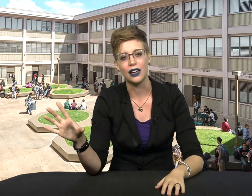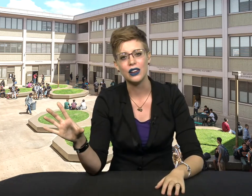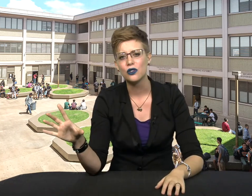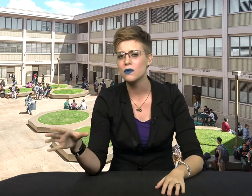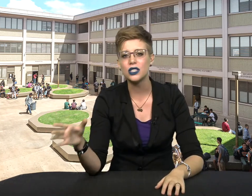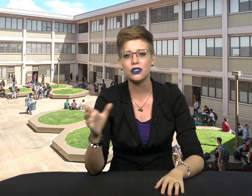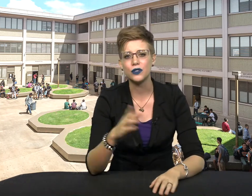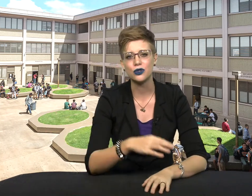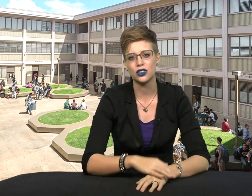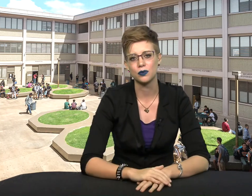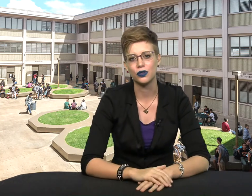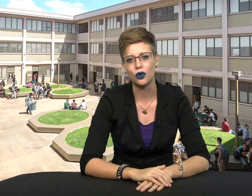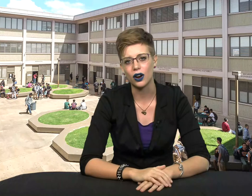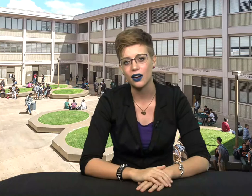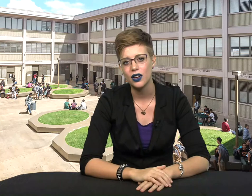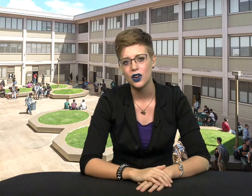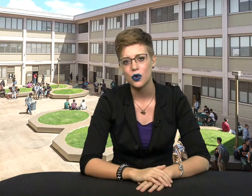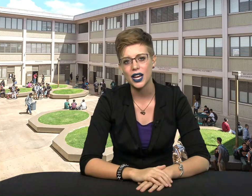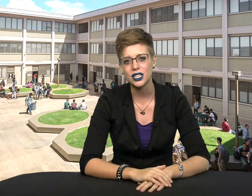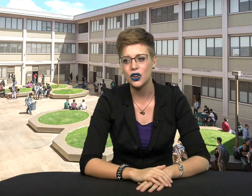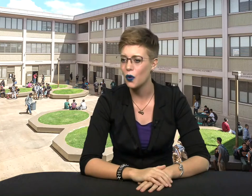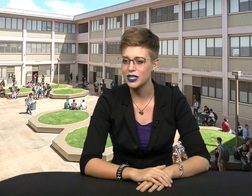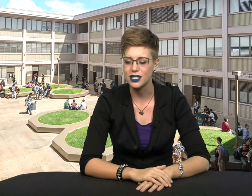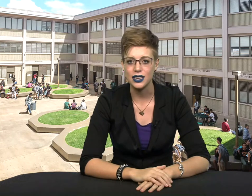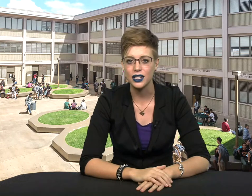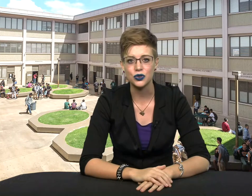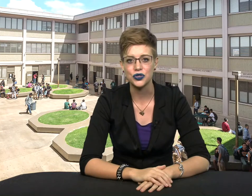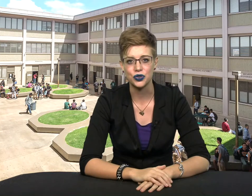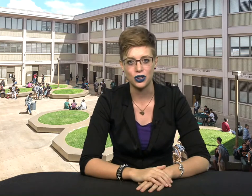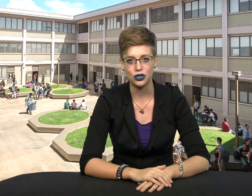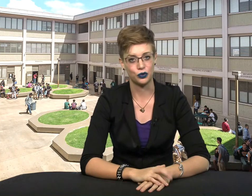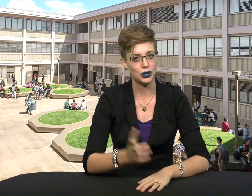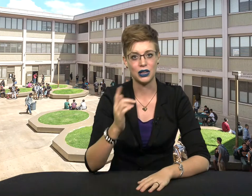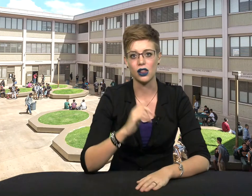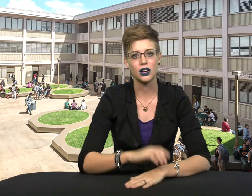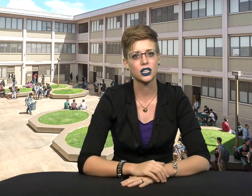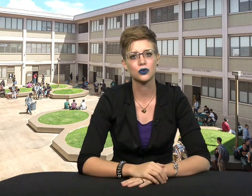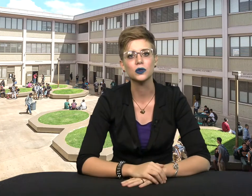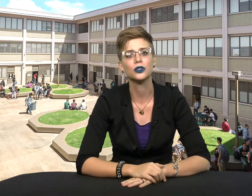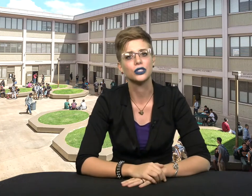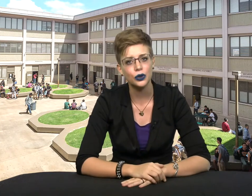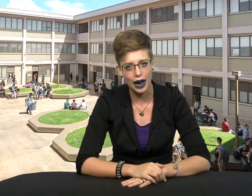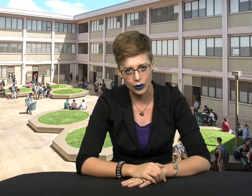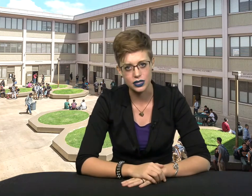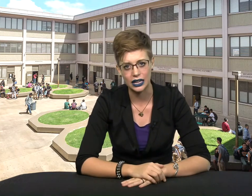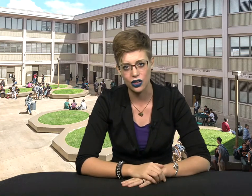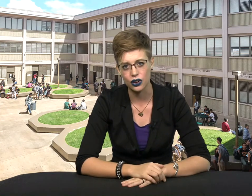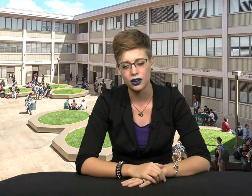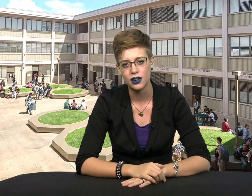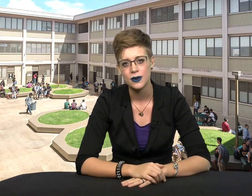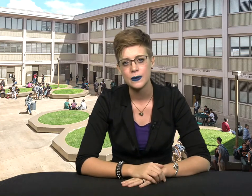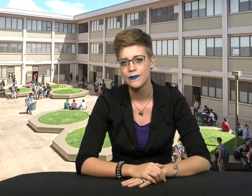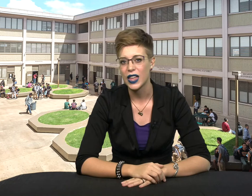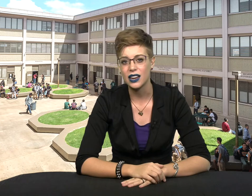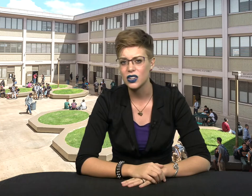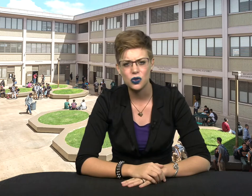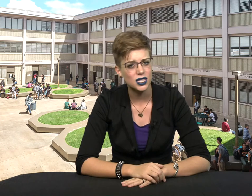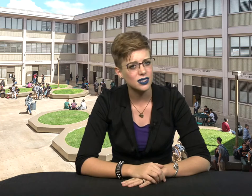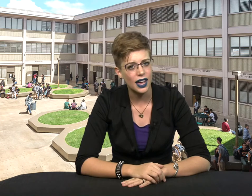from just a few years before when I didn't know what to say to a stranger if we'd been locked in a room for two hours together. I didn't know what to say.